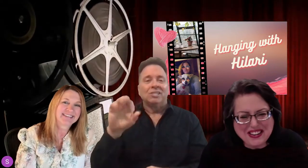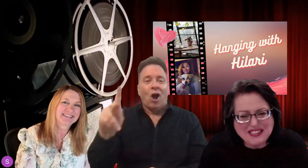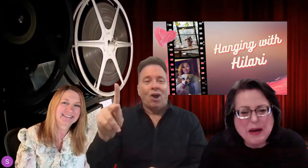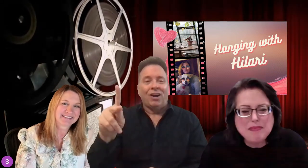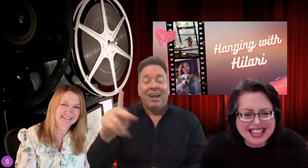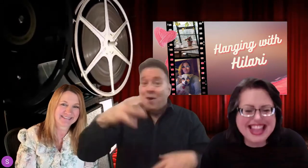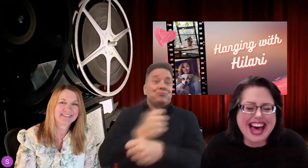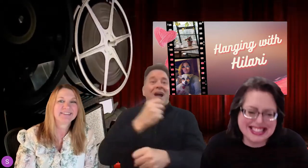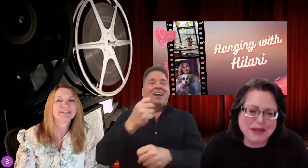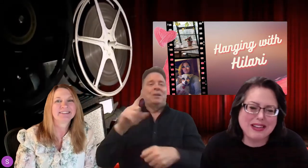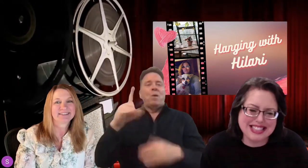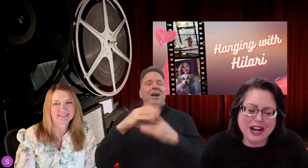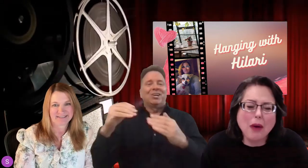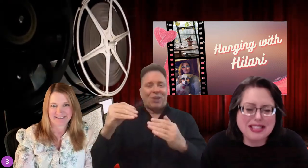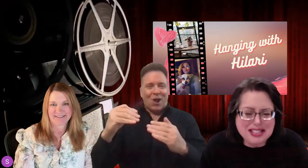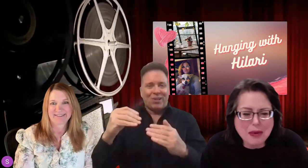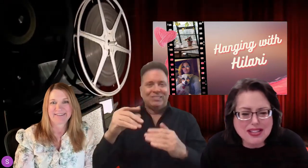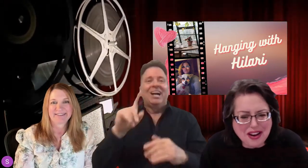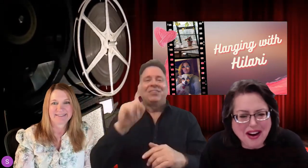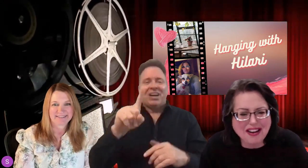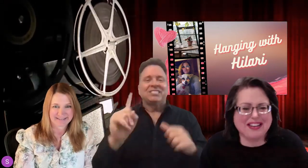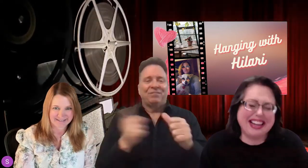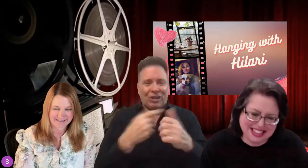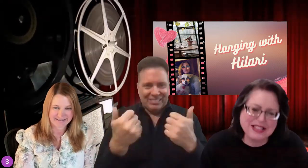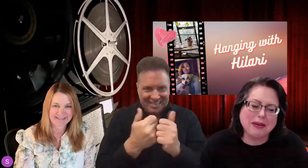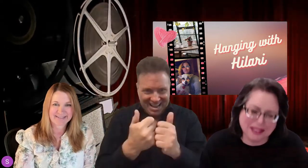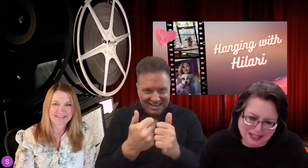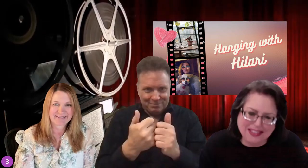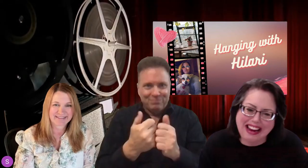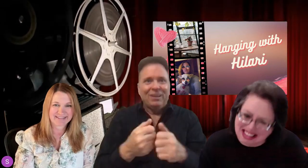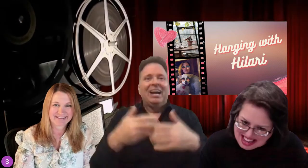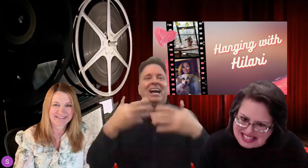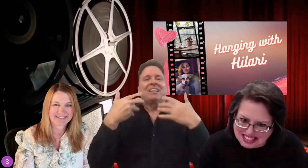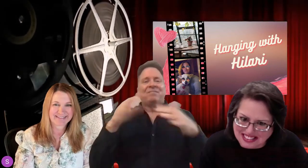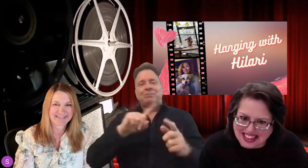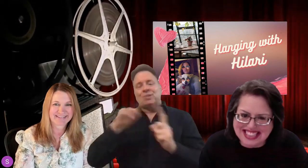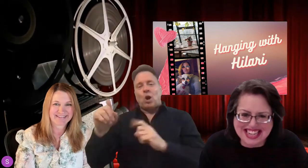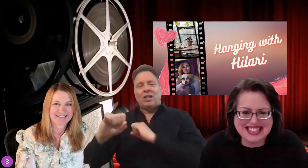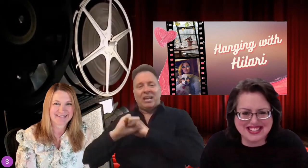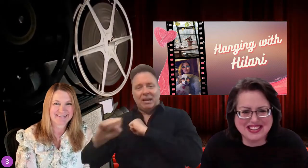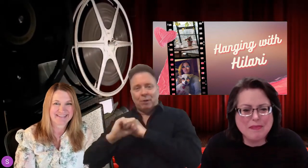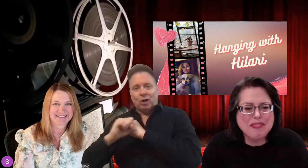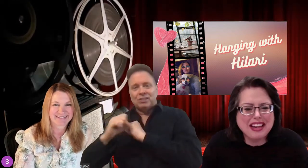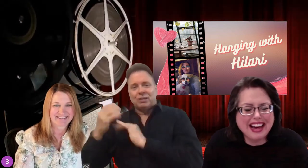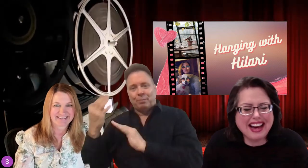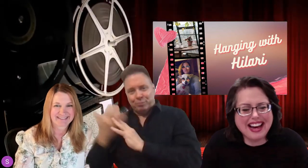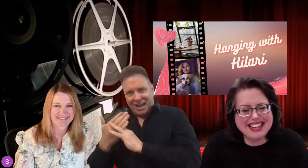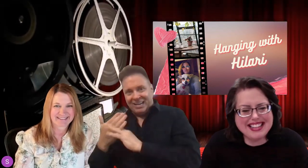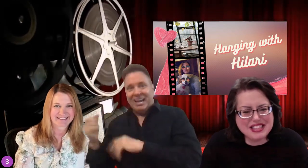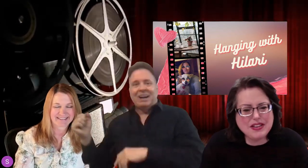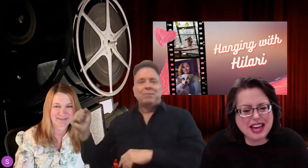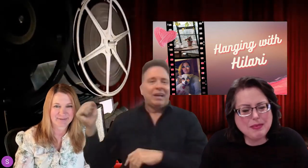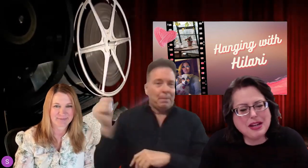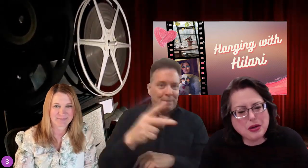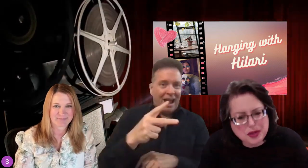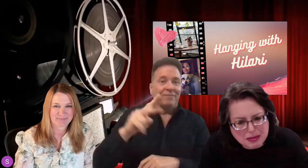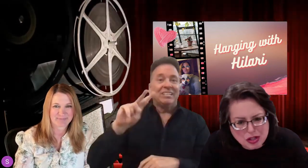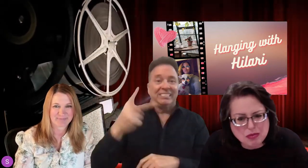So, then someone said, oh, it's Noah's Ark. And, so we were like, okay, that's the correct answer. So, then we go to a commercial